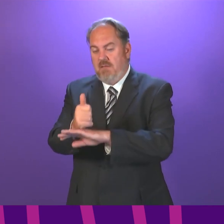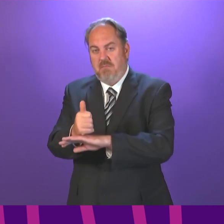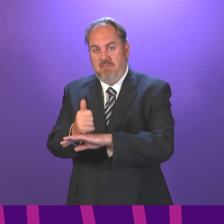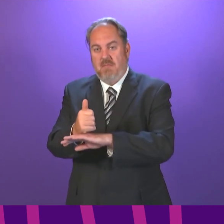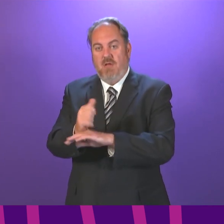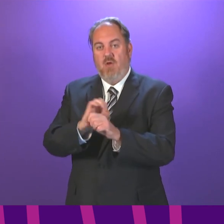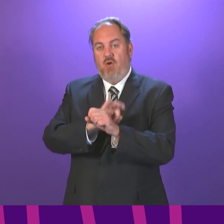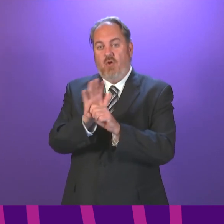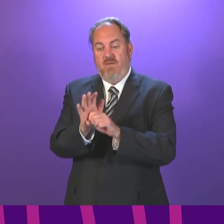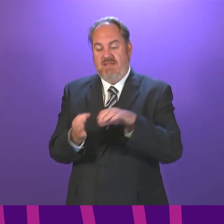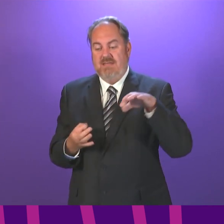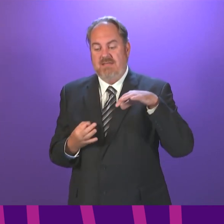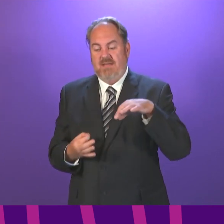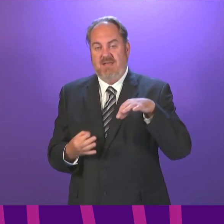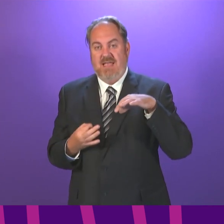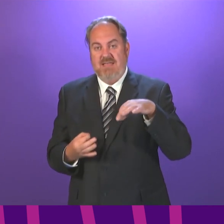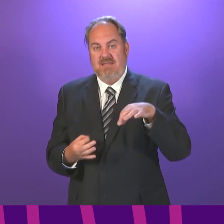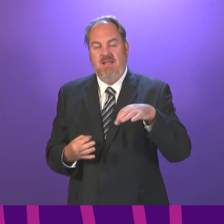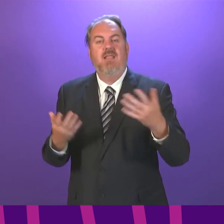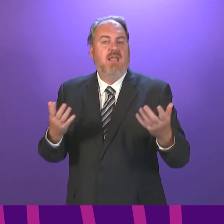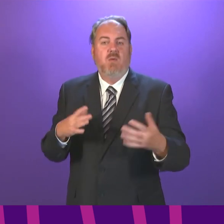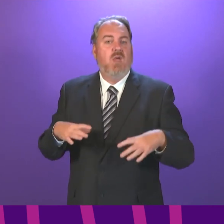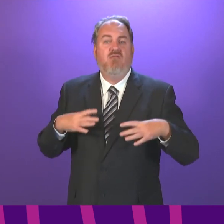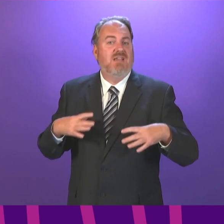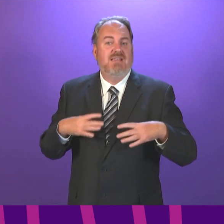COVID-19 certification for any particular setting,